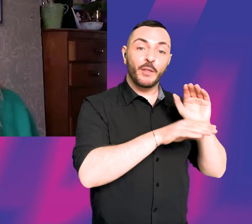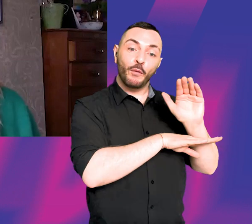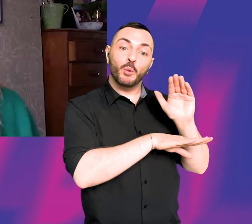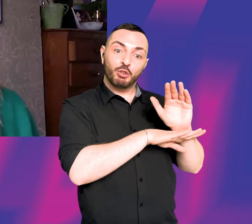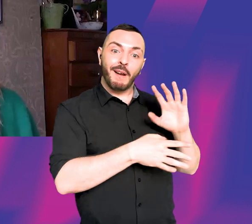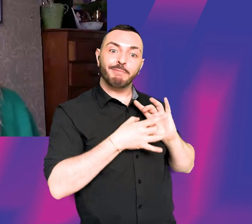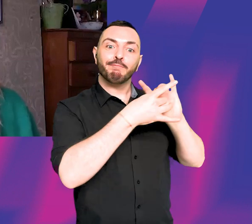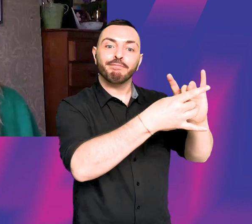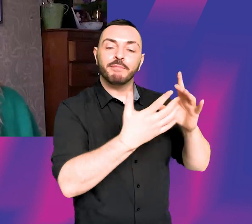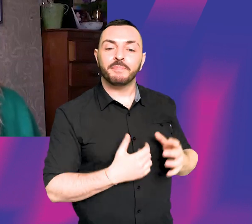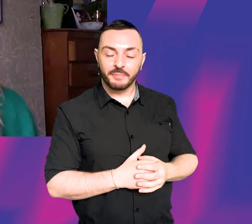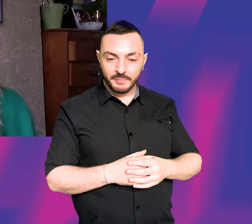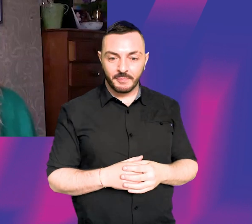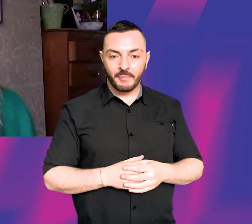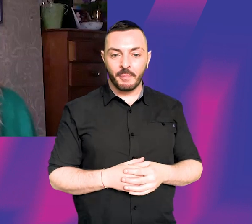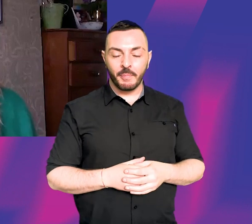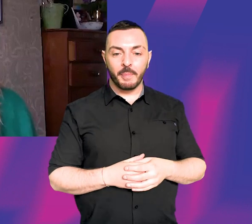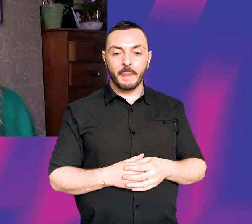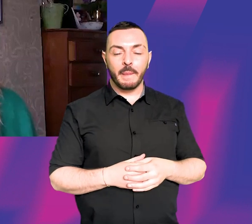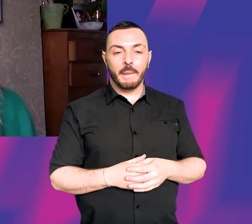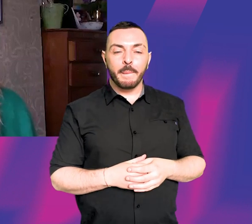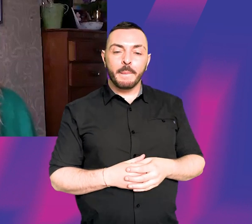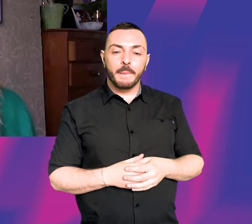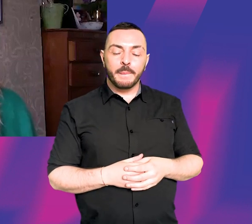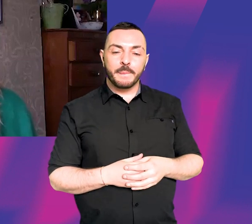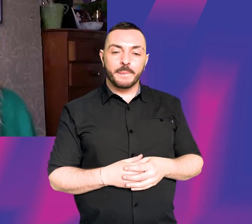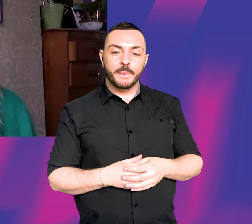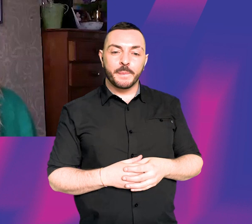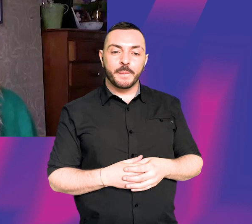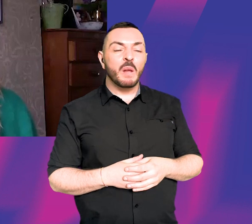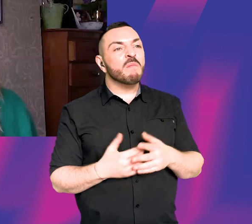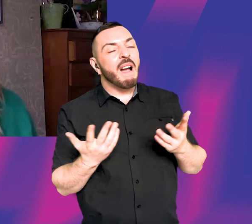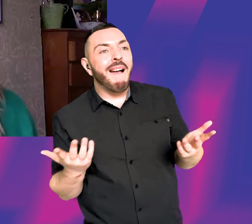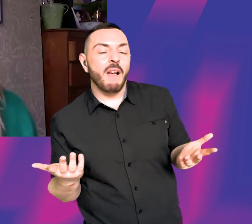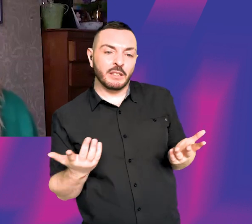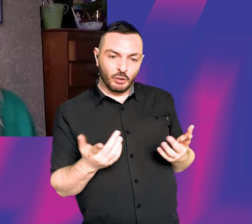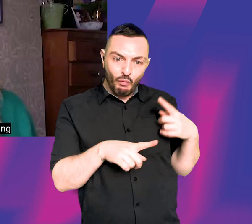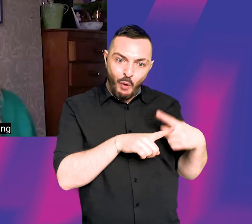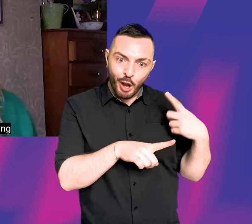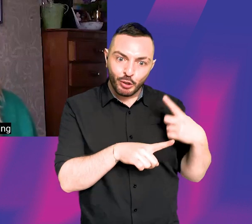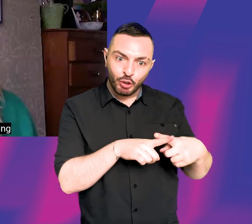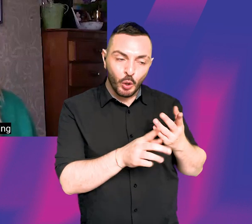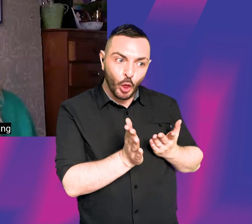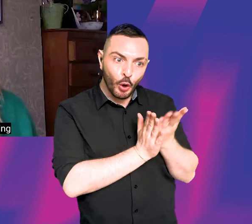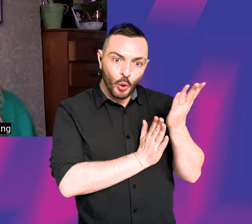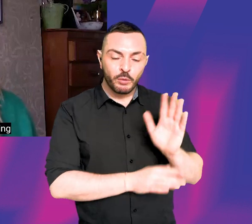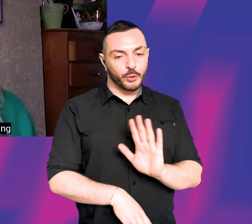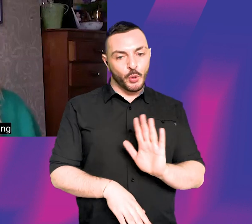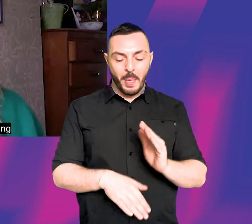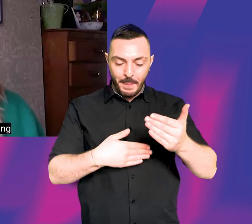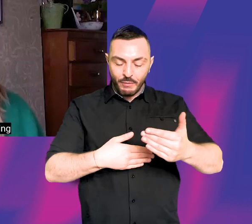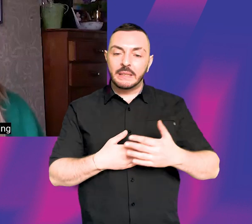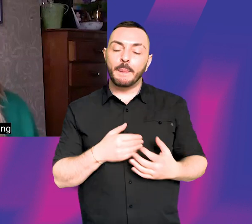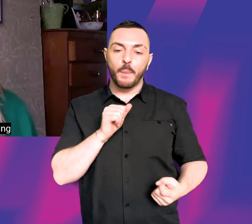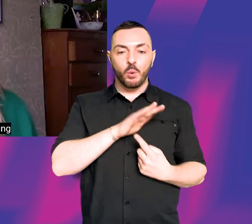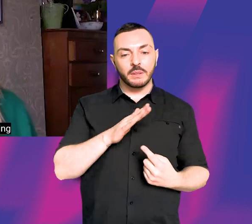life. So I would say that that is not, that's not to be rushed through that period of time, because I